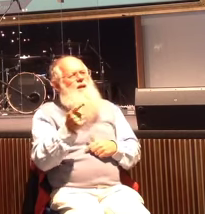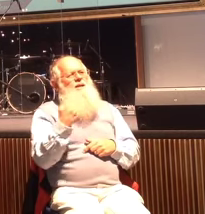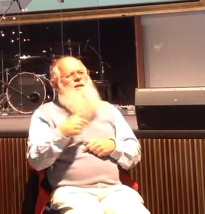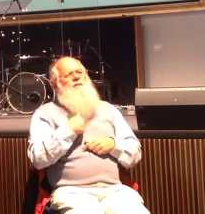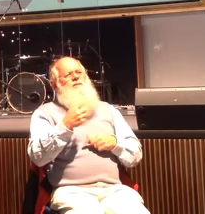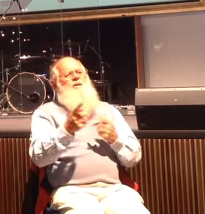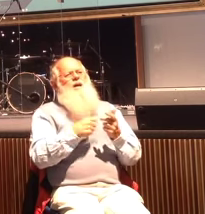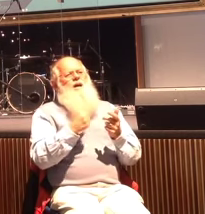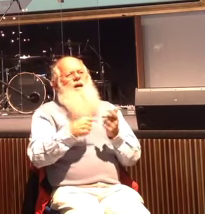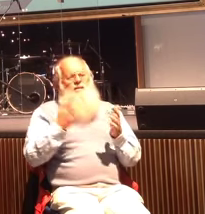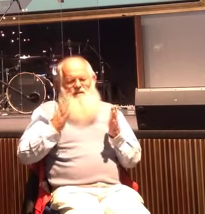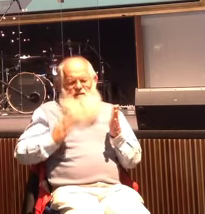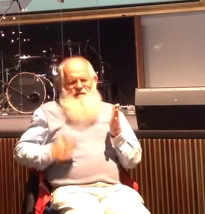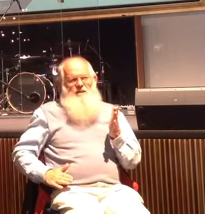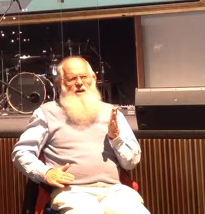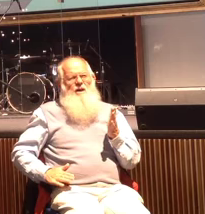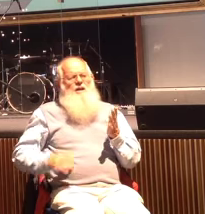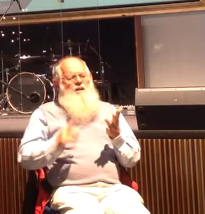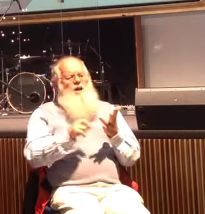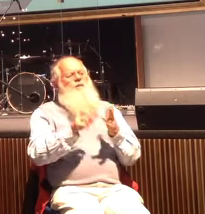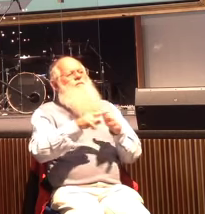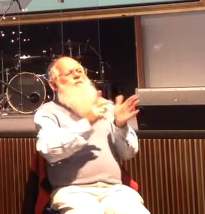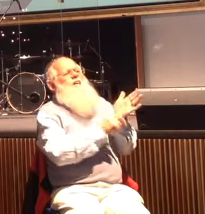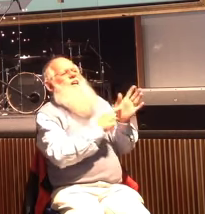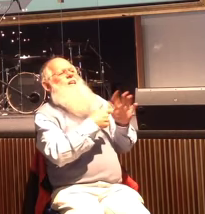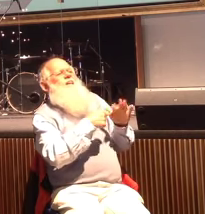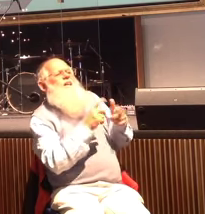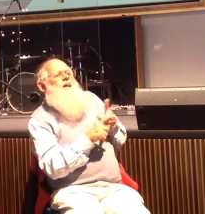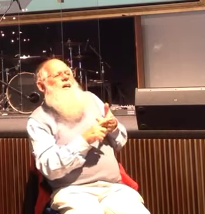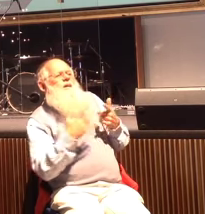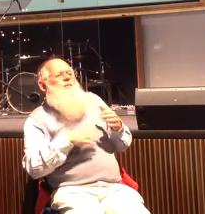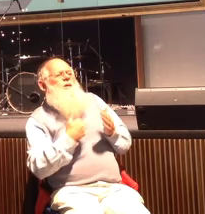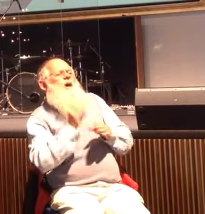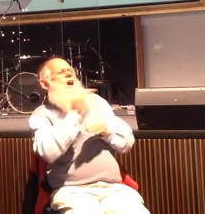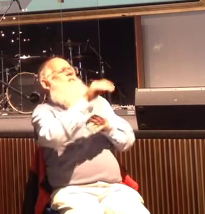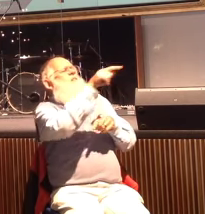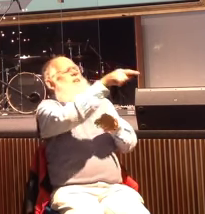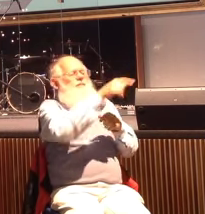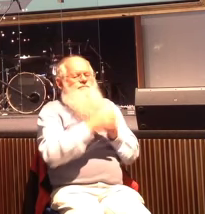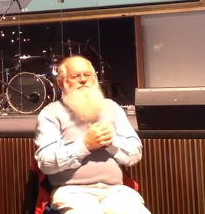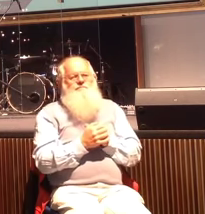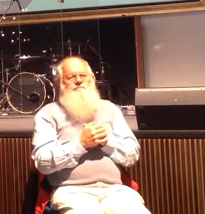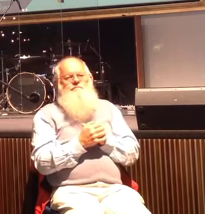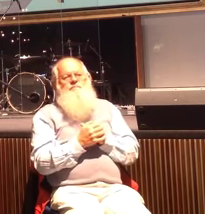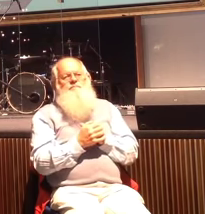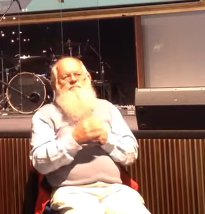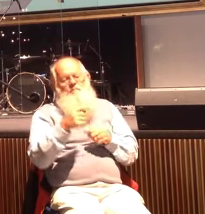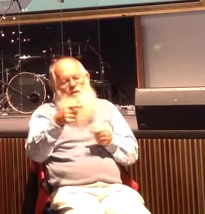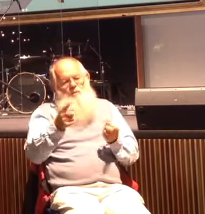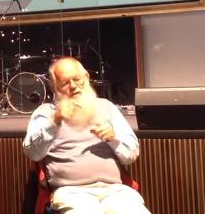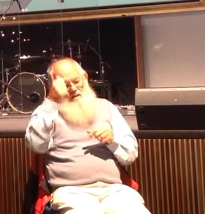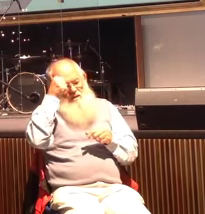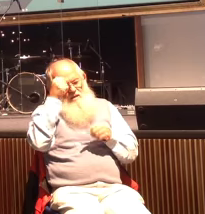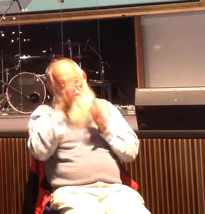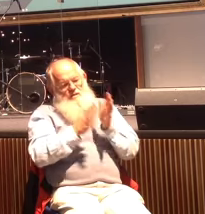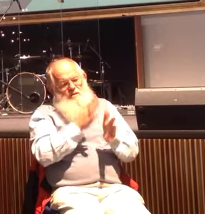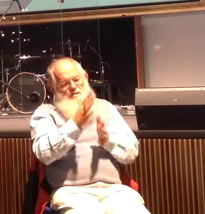side of the Sea of Galilee. I want to go over there. We know the story, which I'll read in a minute, in Luke 8. We know that